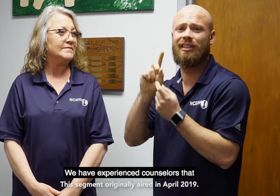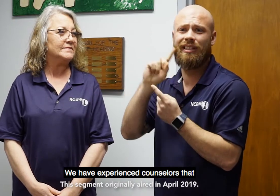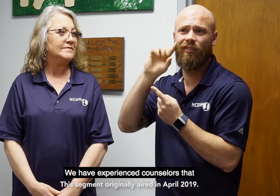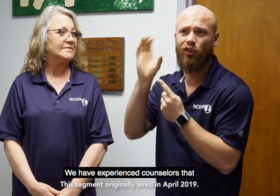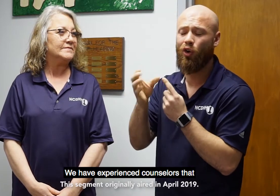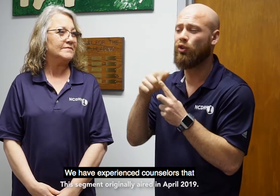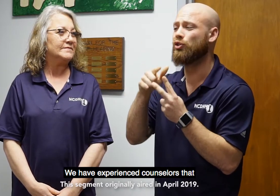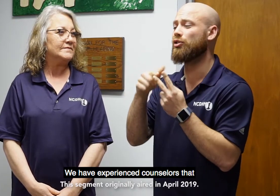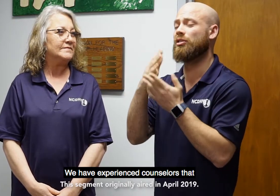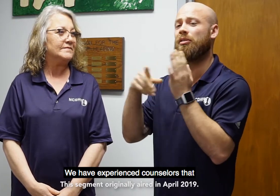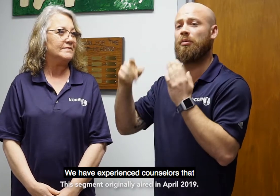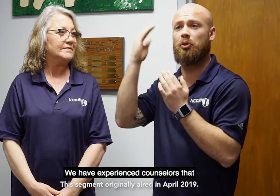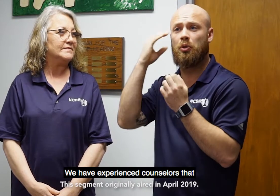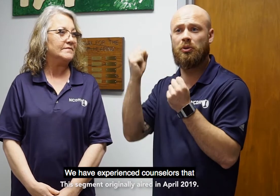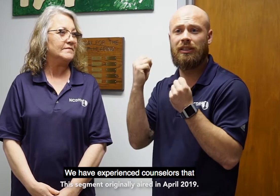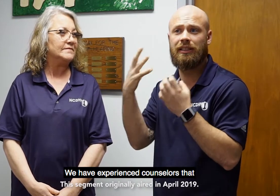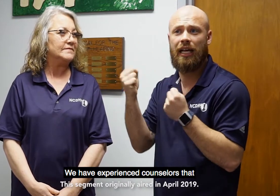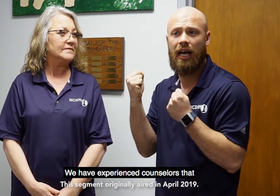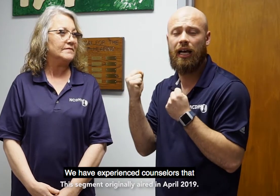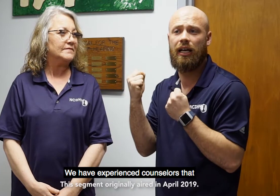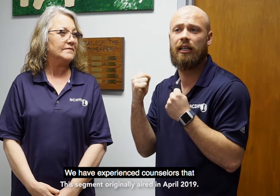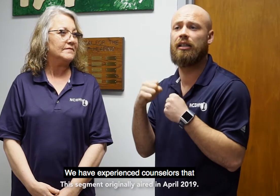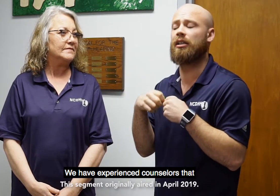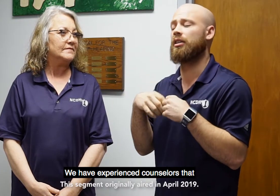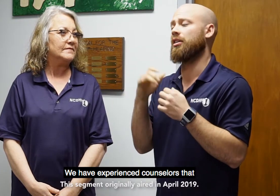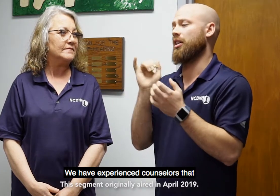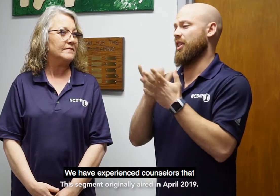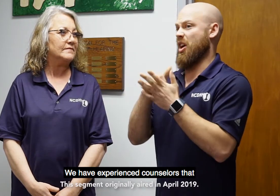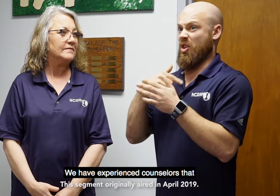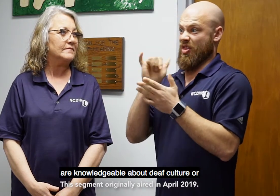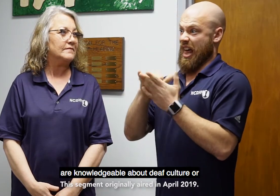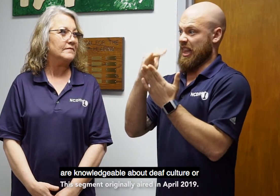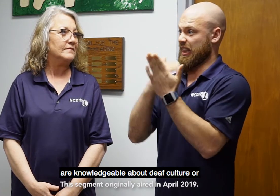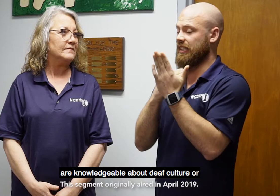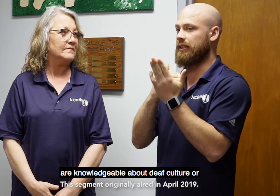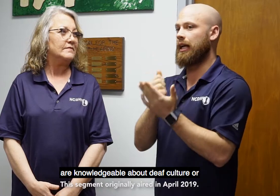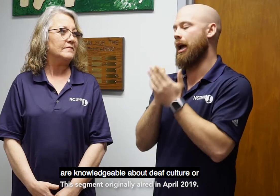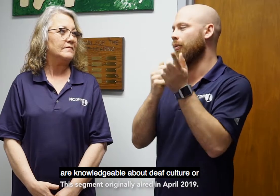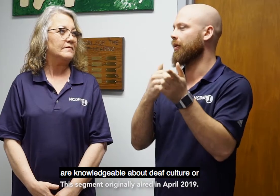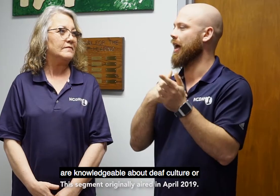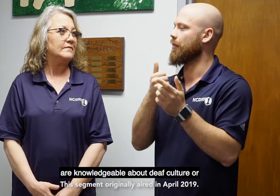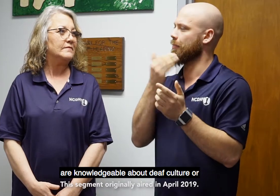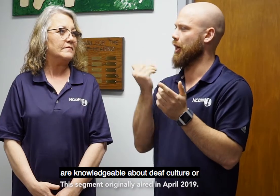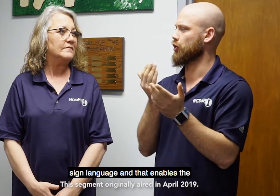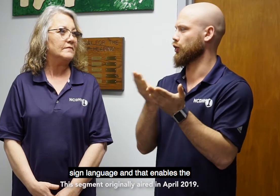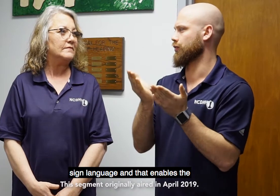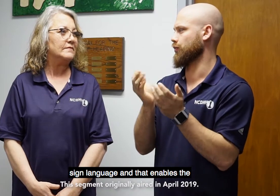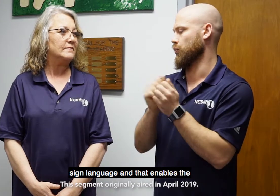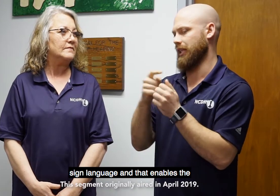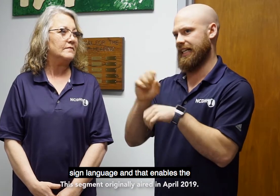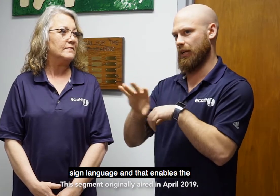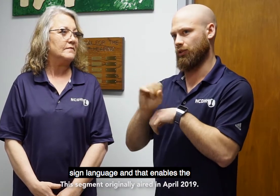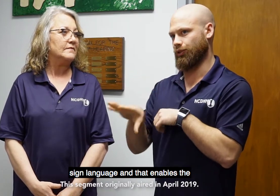experienced counselors that are knowledgeable about deaf culture or sign language. And that